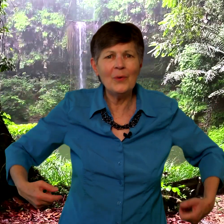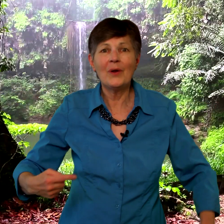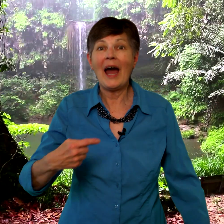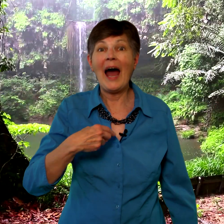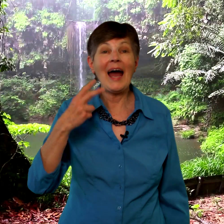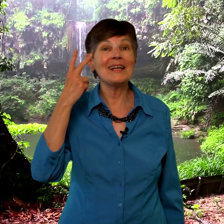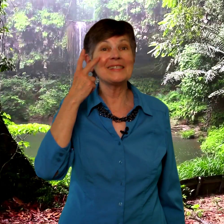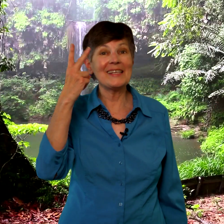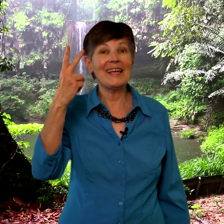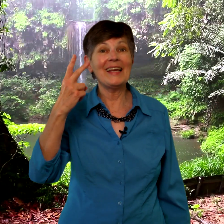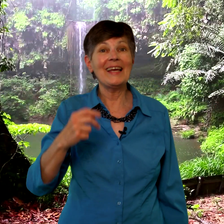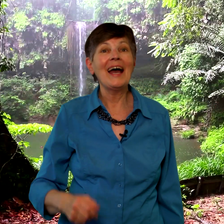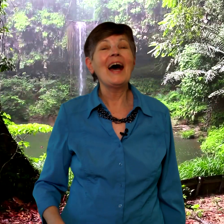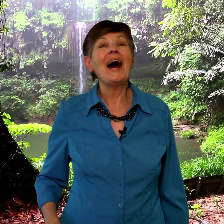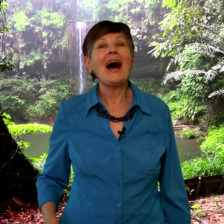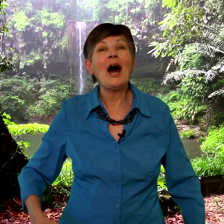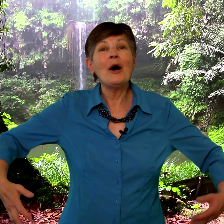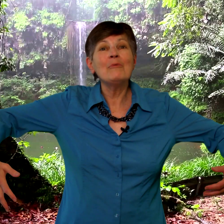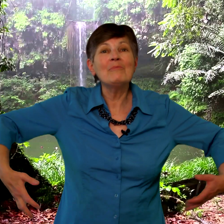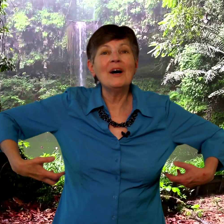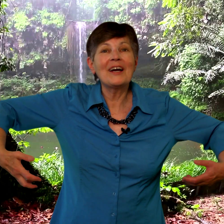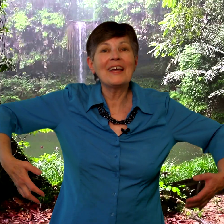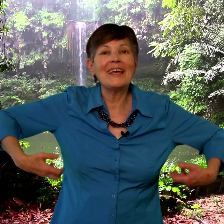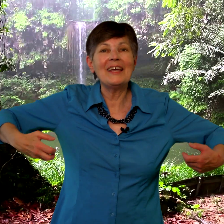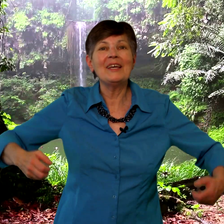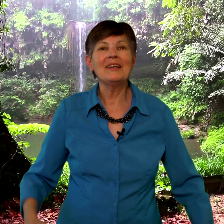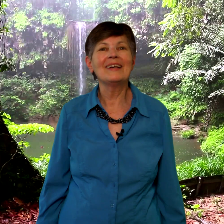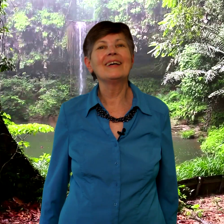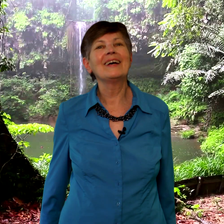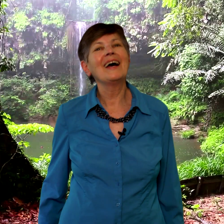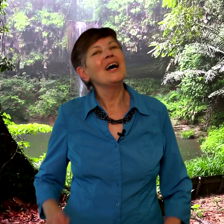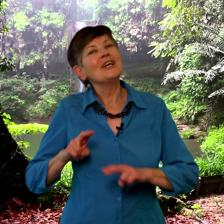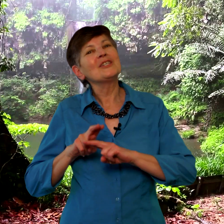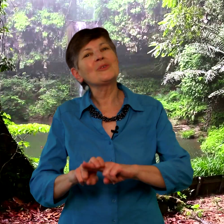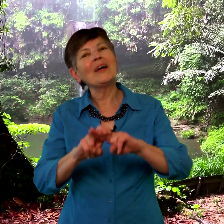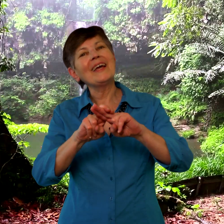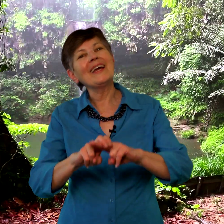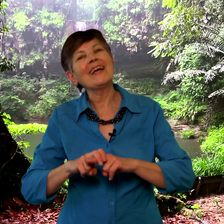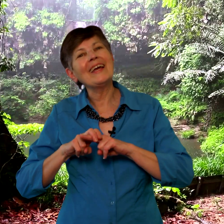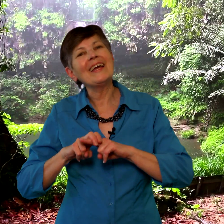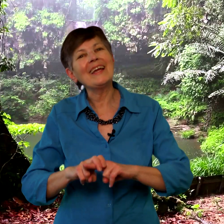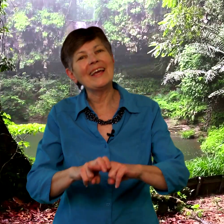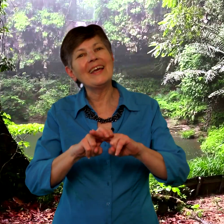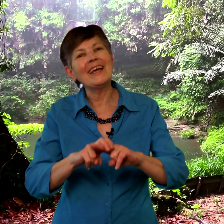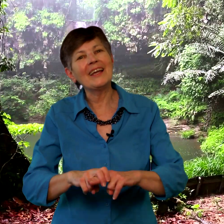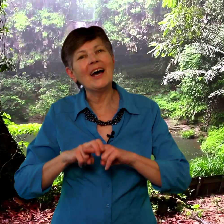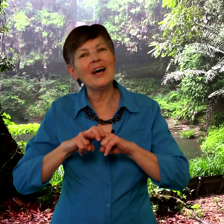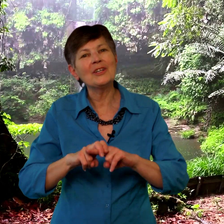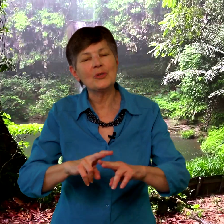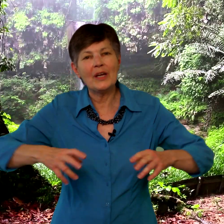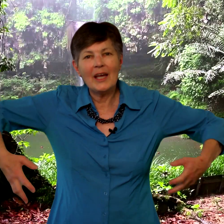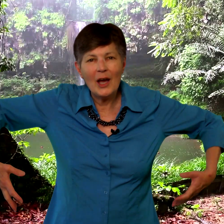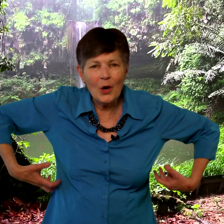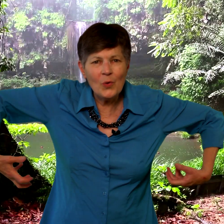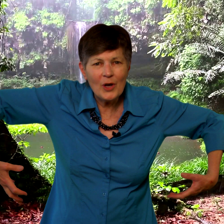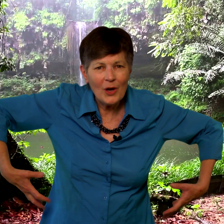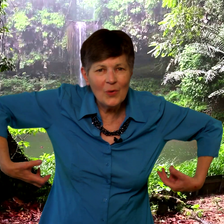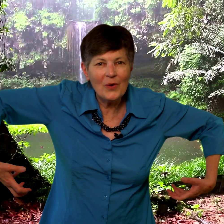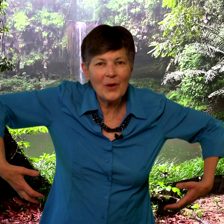oop. I see a monkey swinging in a tree. Oop, oop,